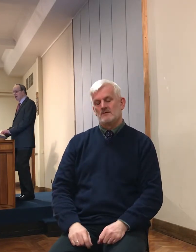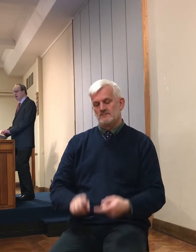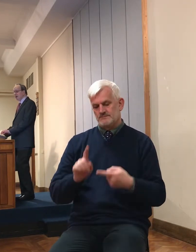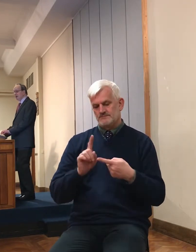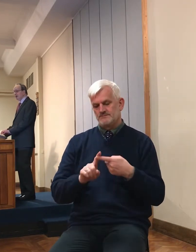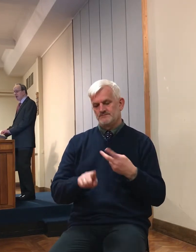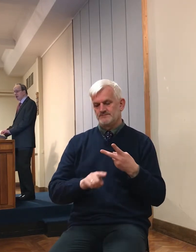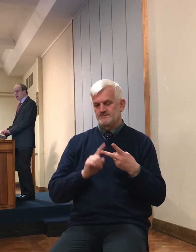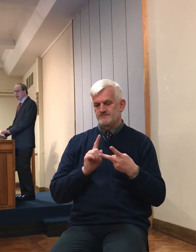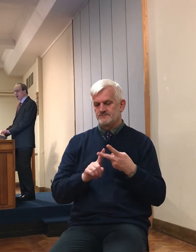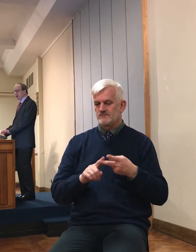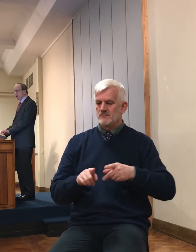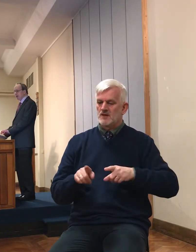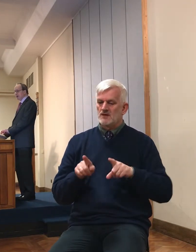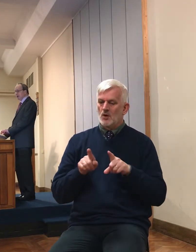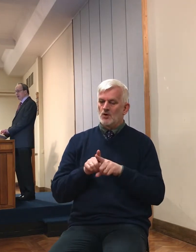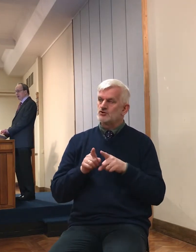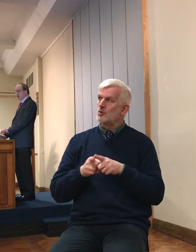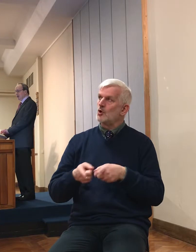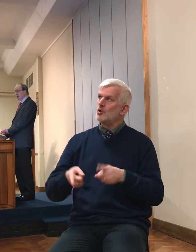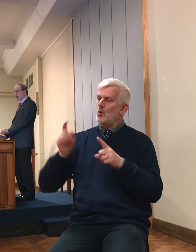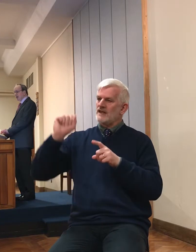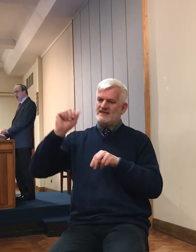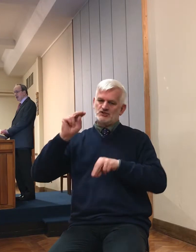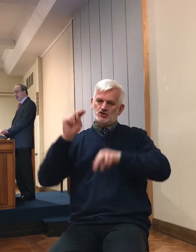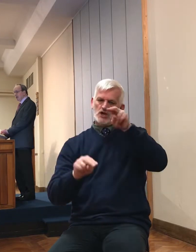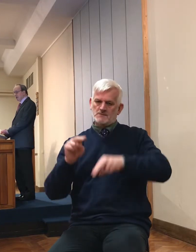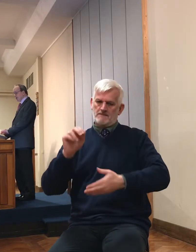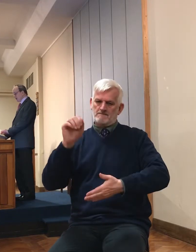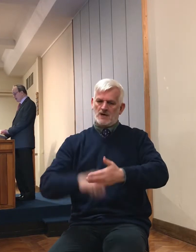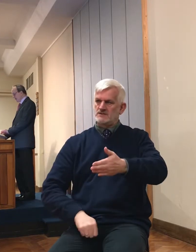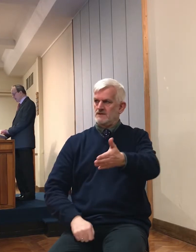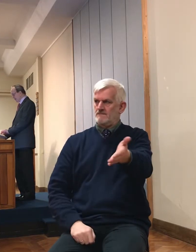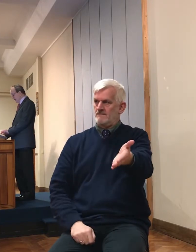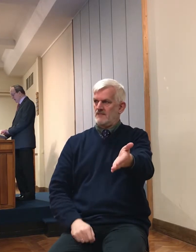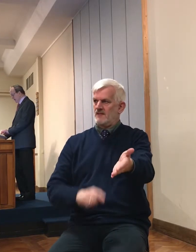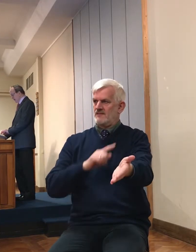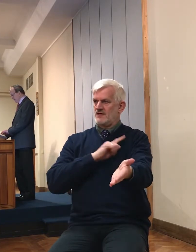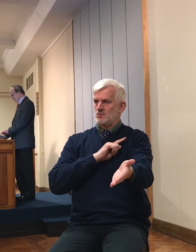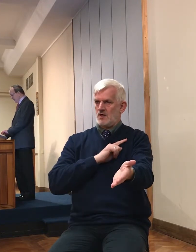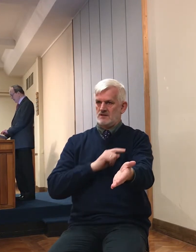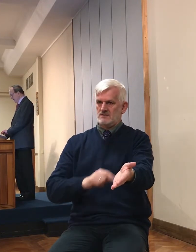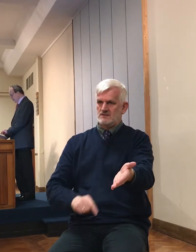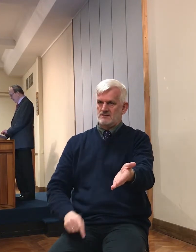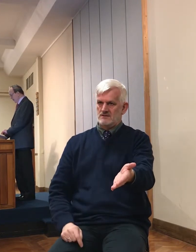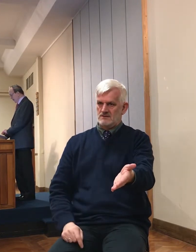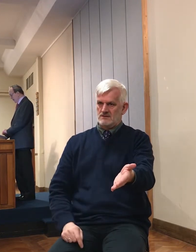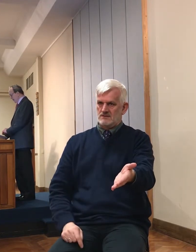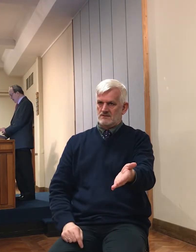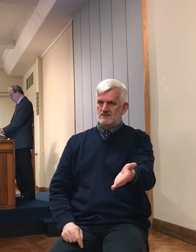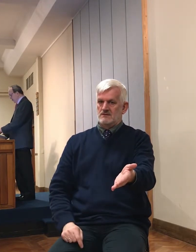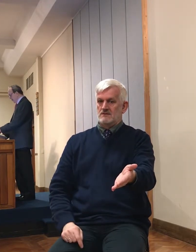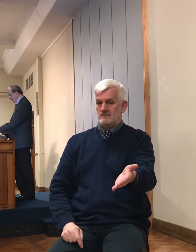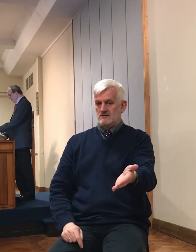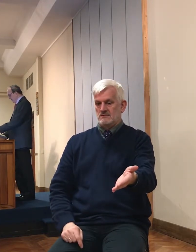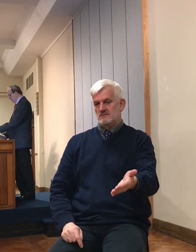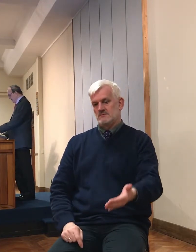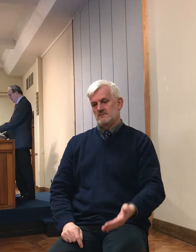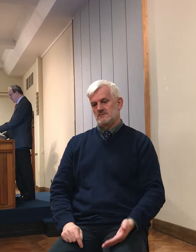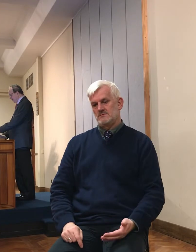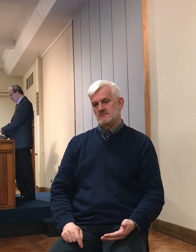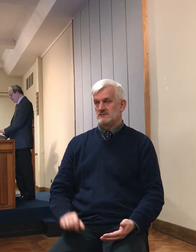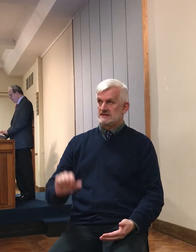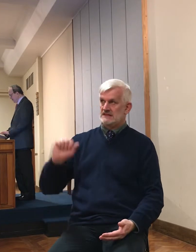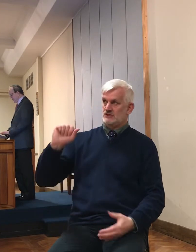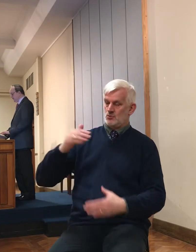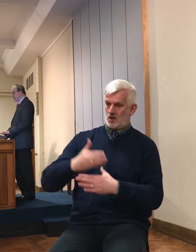divine judgment. That was the nature of the conquest. It was God at work. When it was